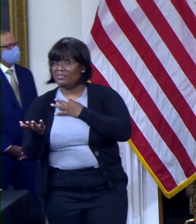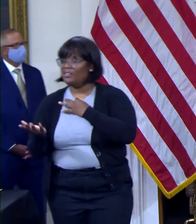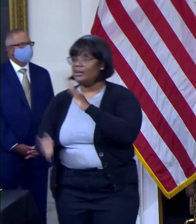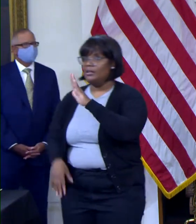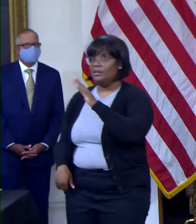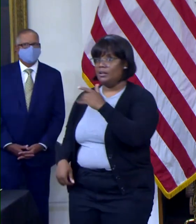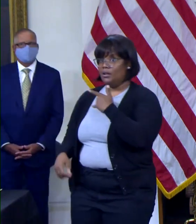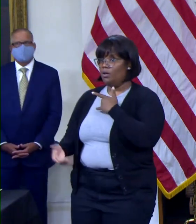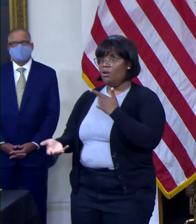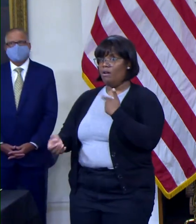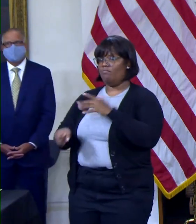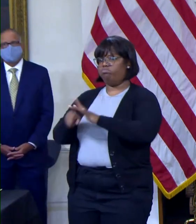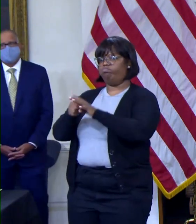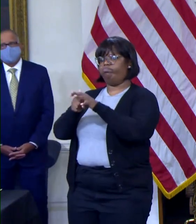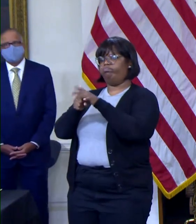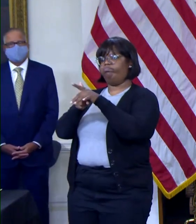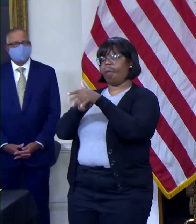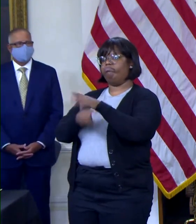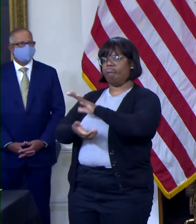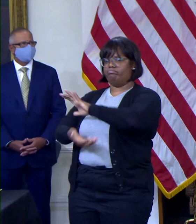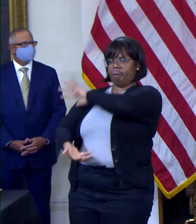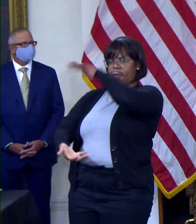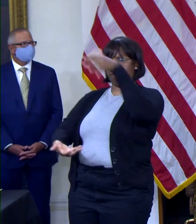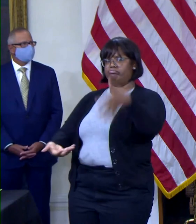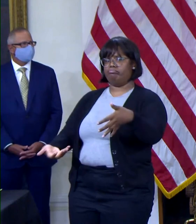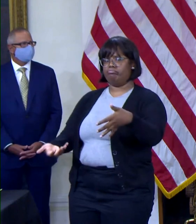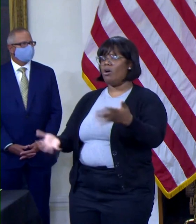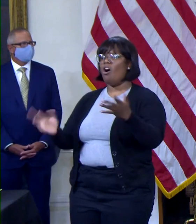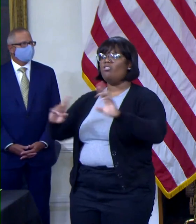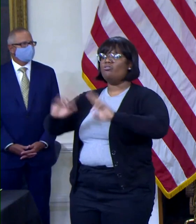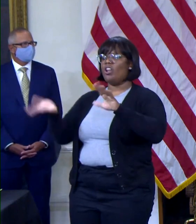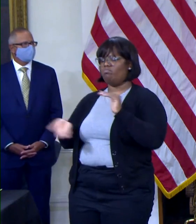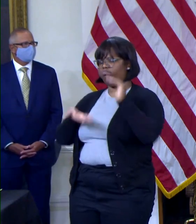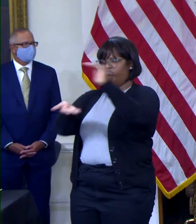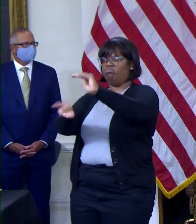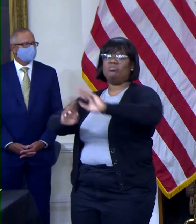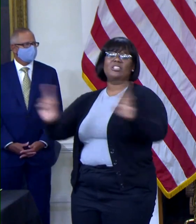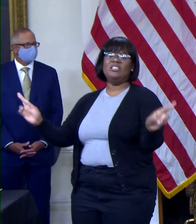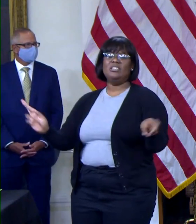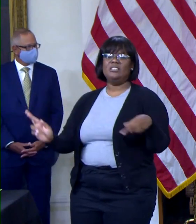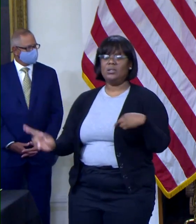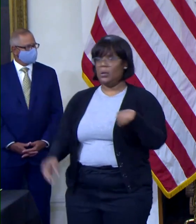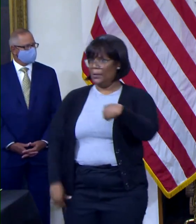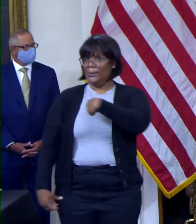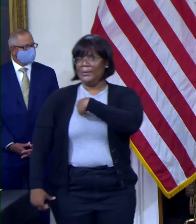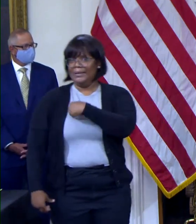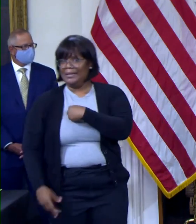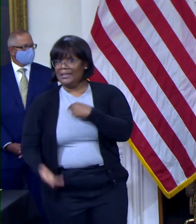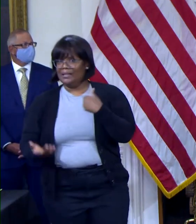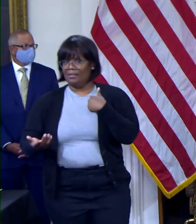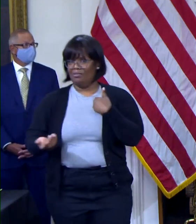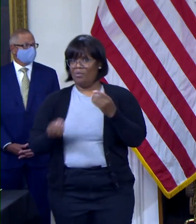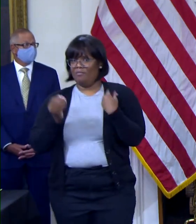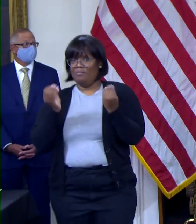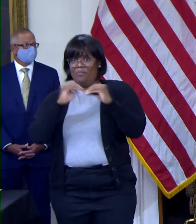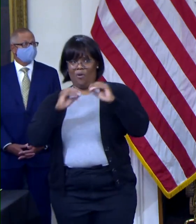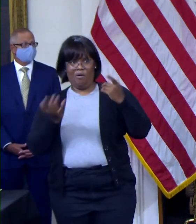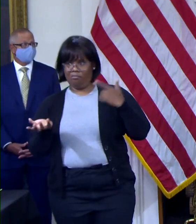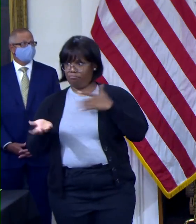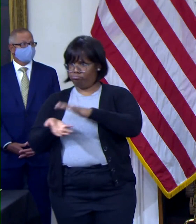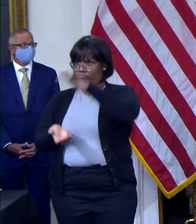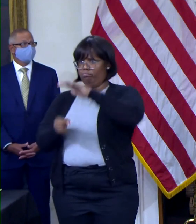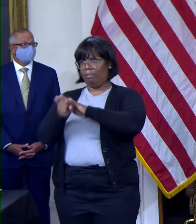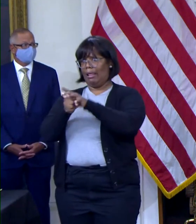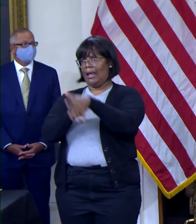of supply right now. In fact, you know, we're talking to the federal government about how many vaccines we have that we don't need and trying to, you know, make